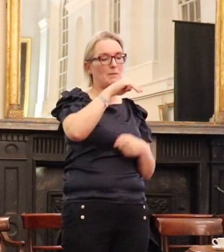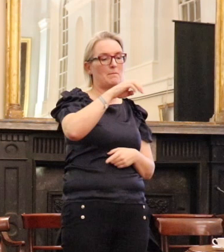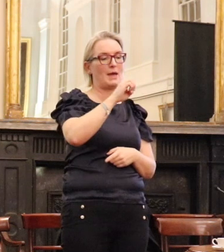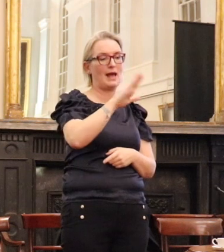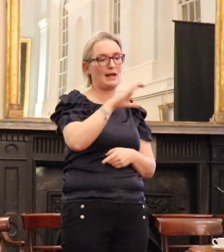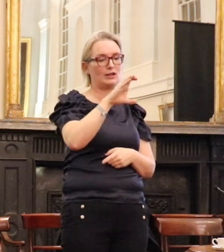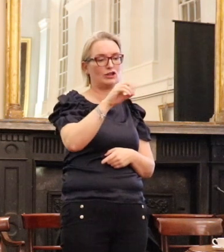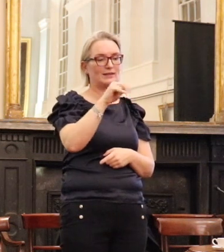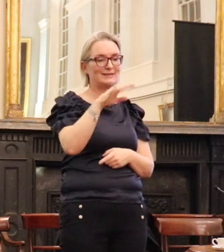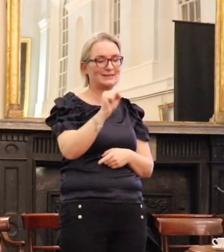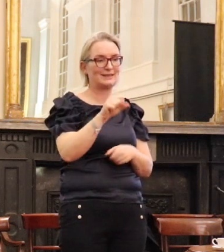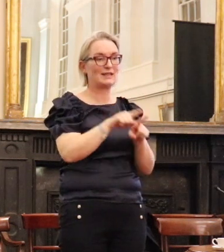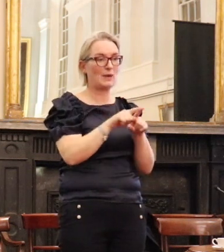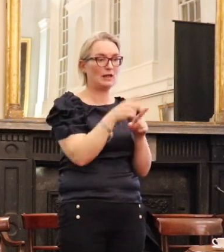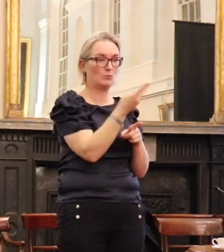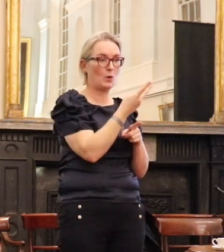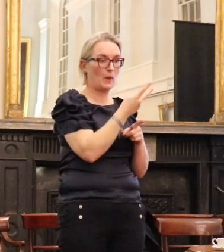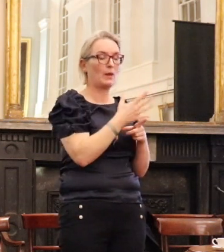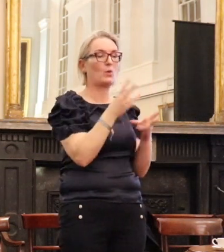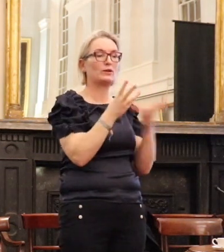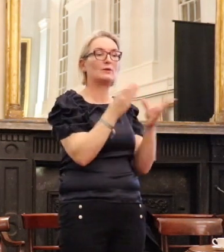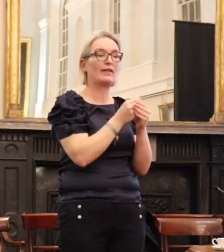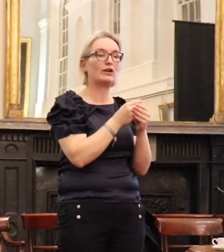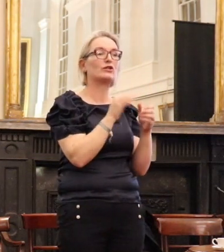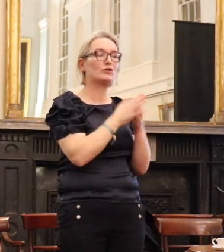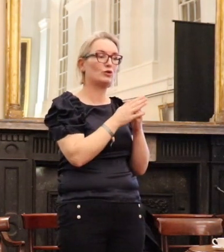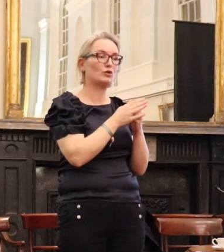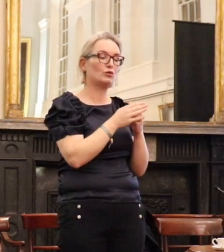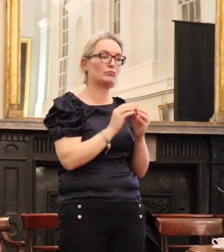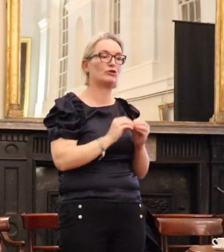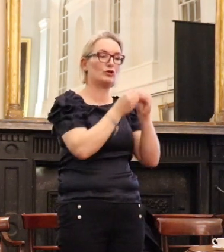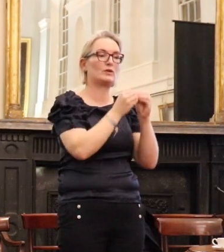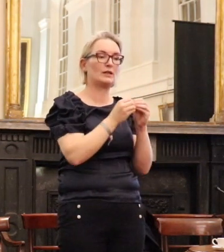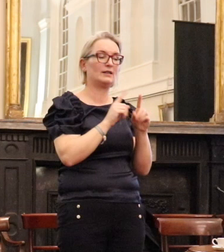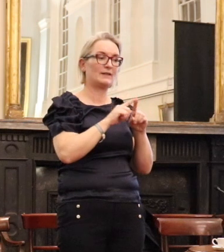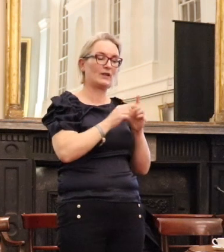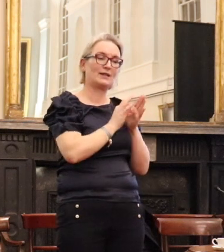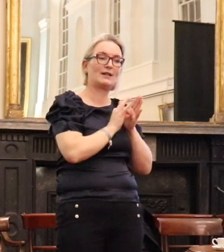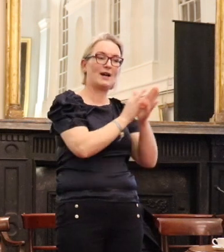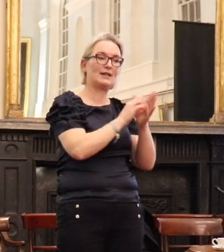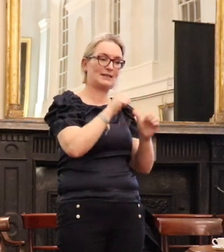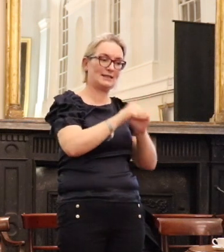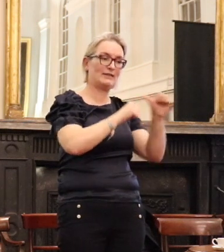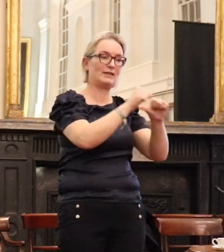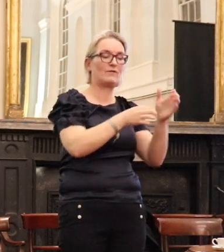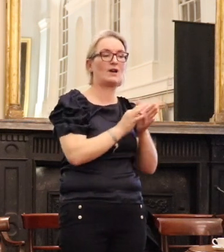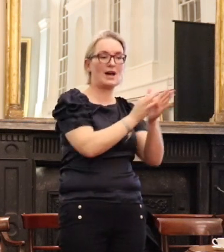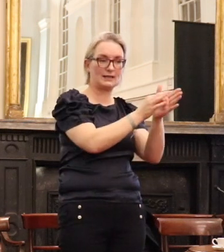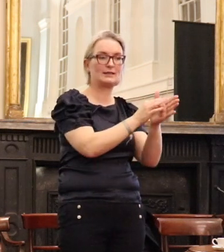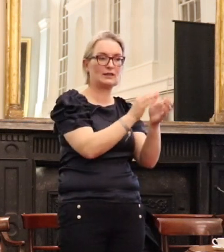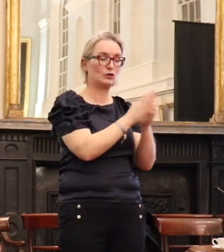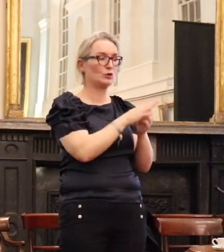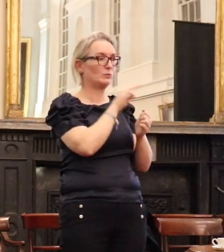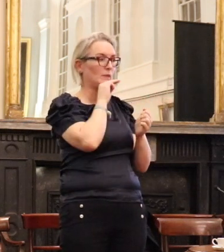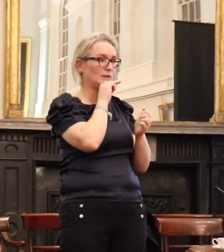Flannan produced a series of social welfare guides over a period of years that really became essential